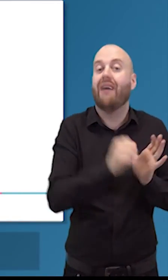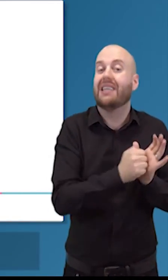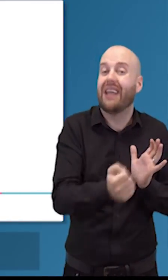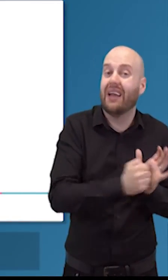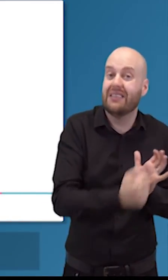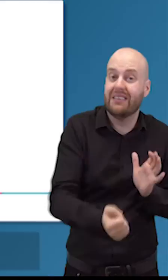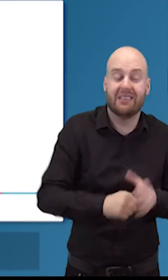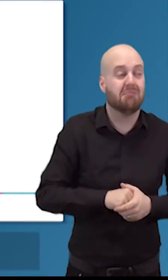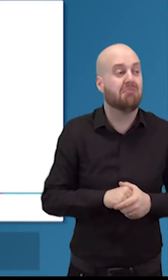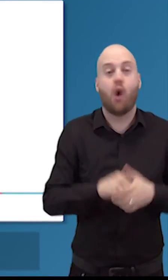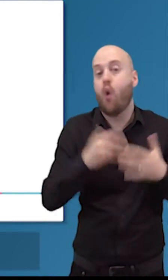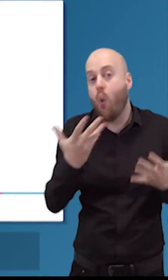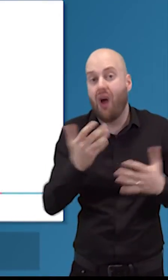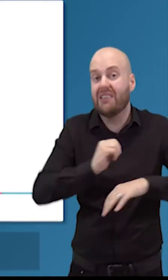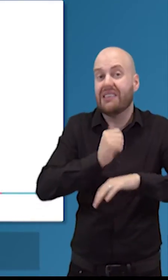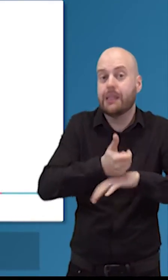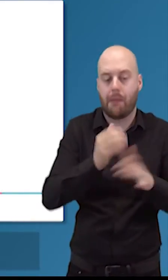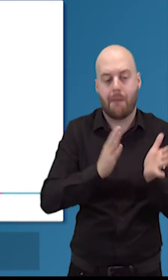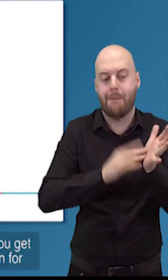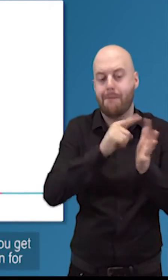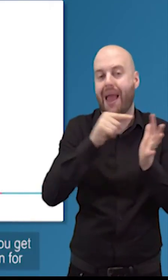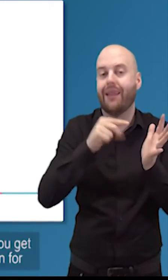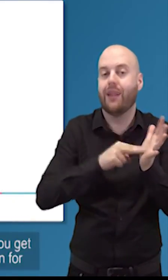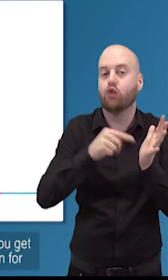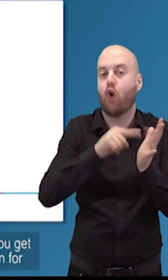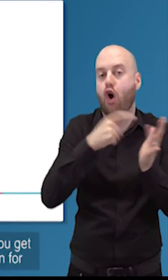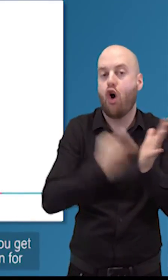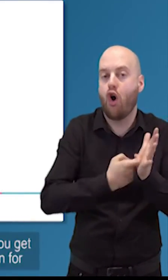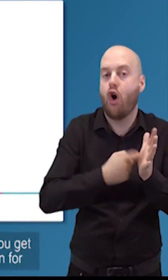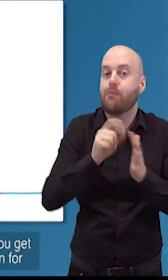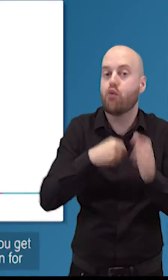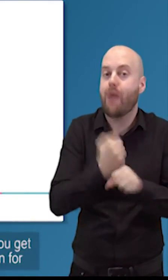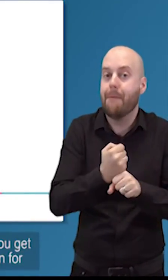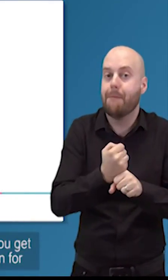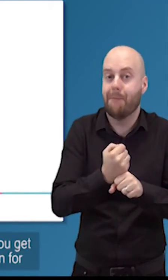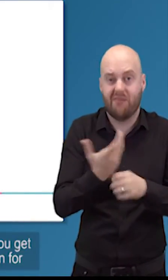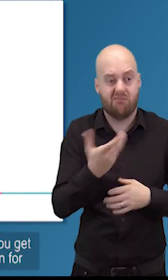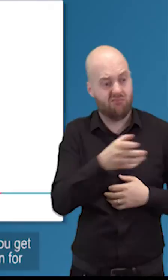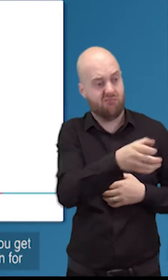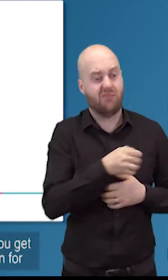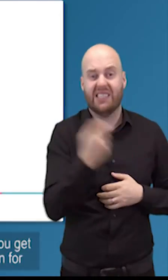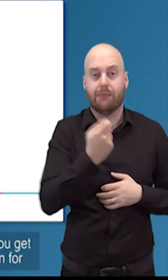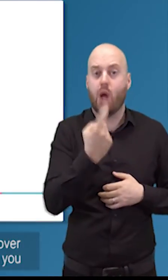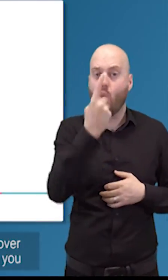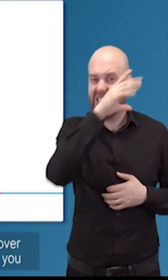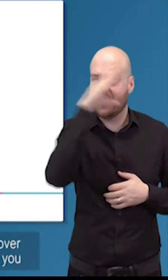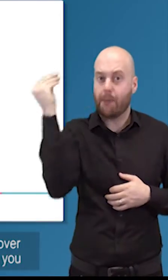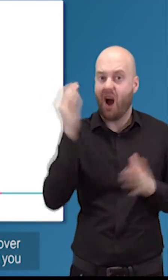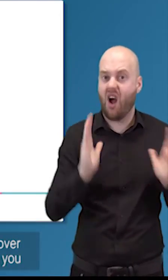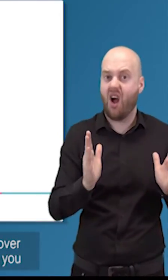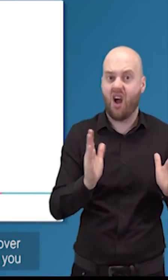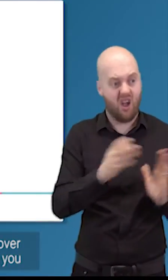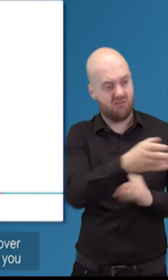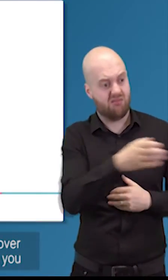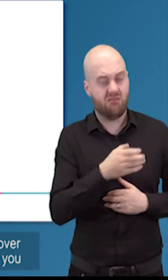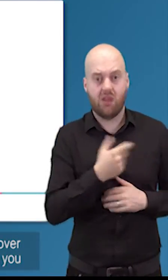might need to think a bit about a mentoring program before you came in i was liking that example if you get somebody in for a summer maybe they come in for two summers and then maybe bit